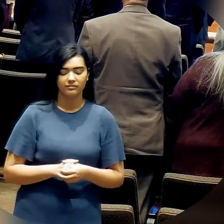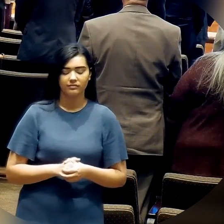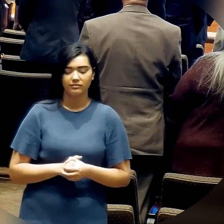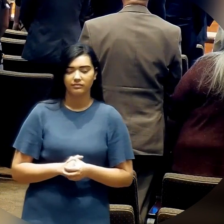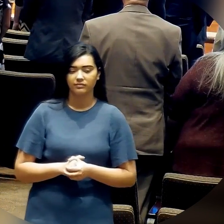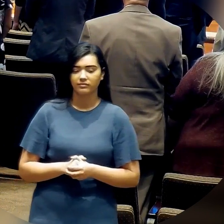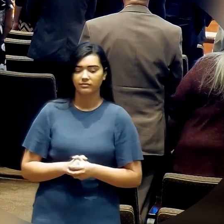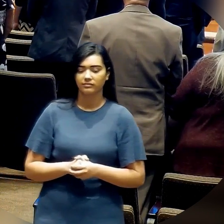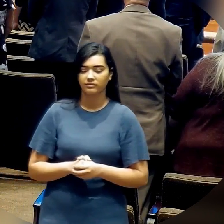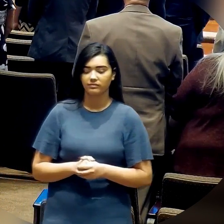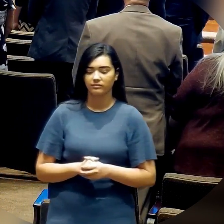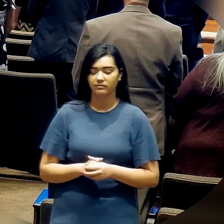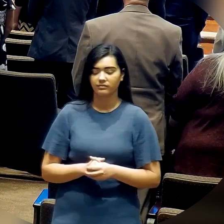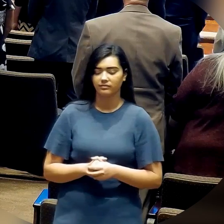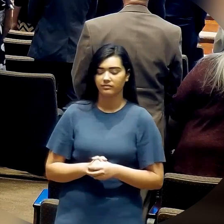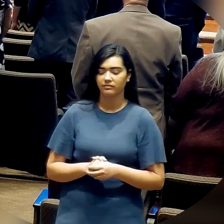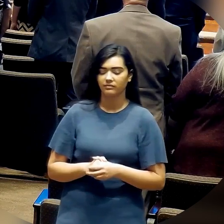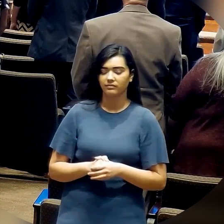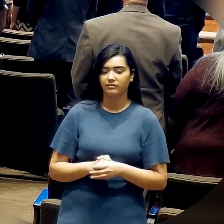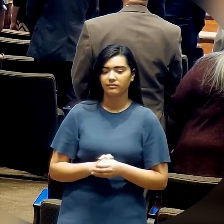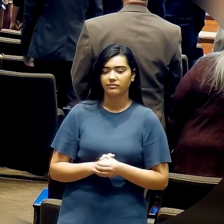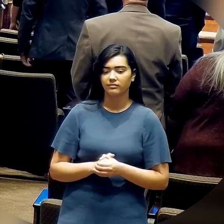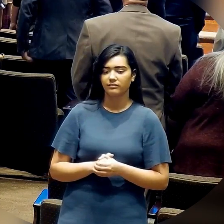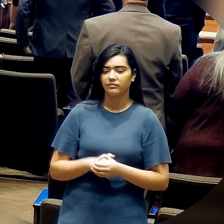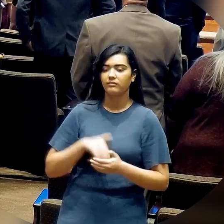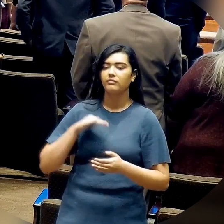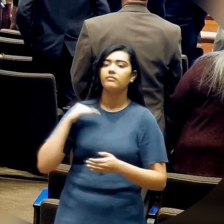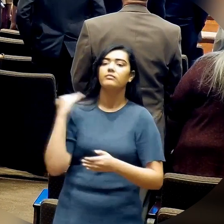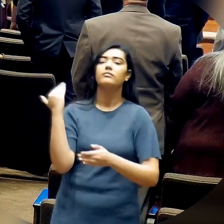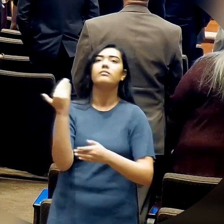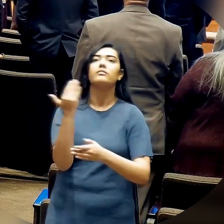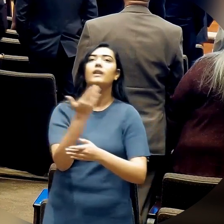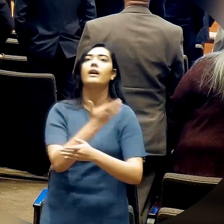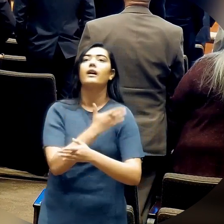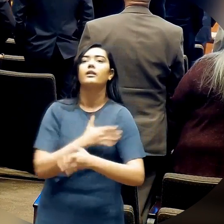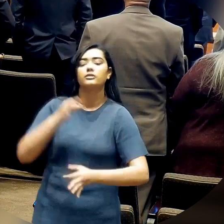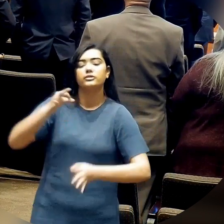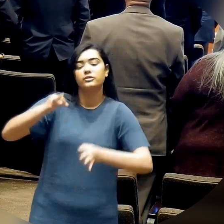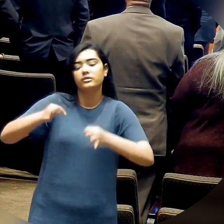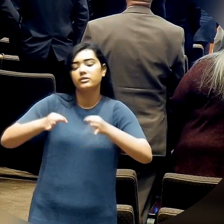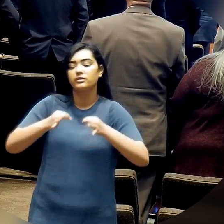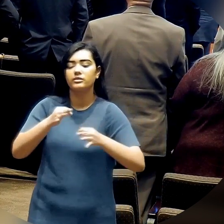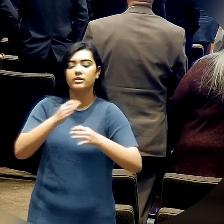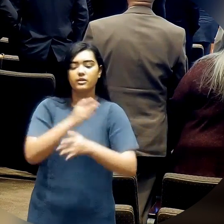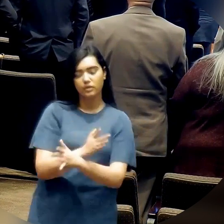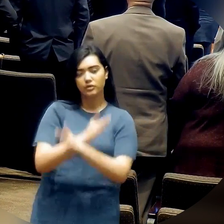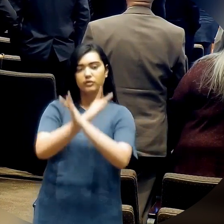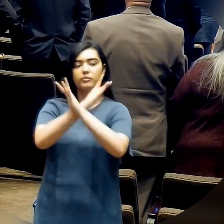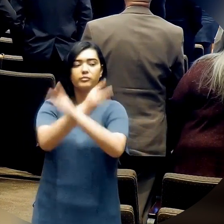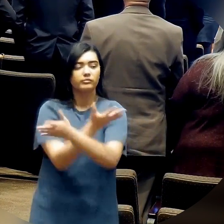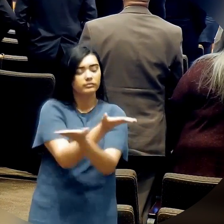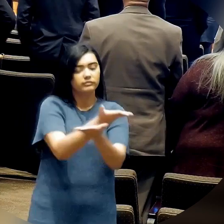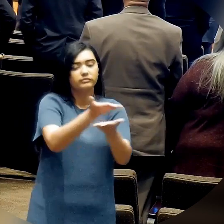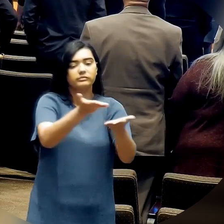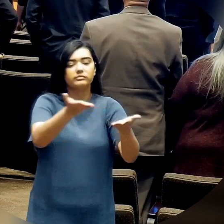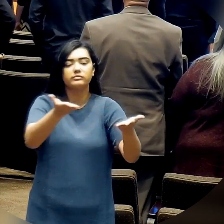defender. Our judge and our defender, suffered and